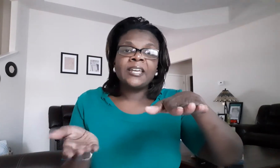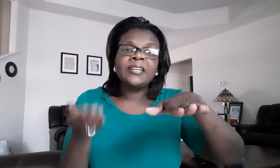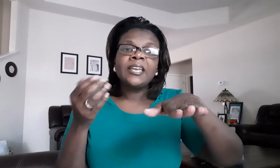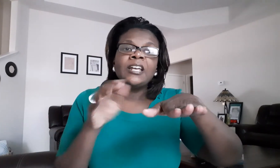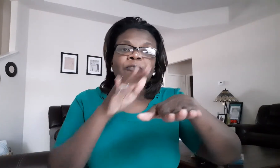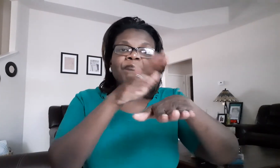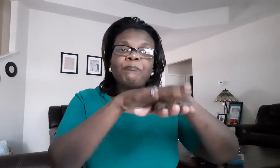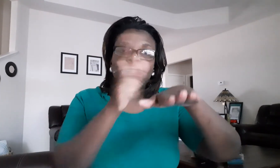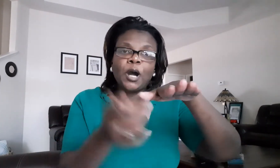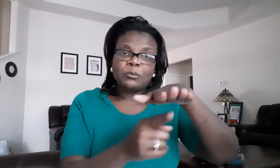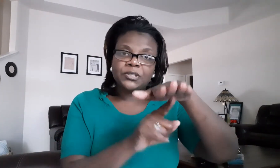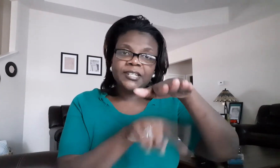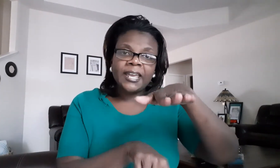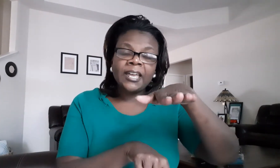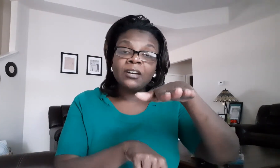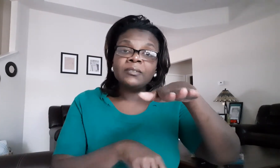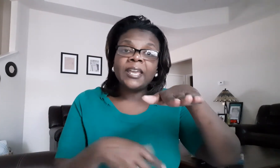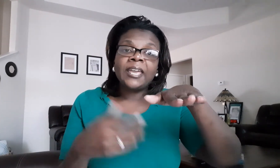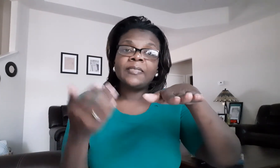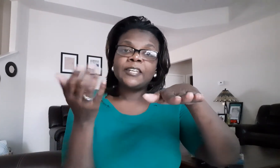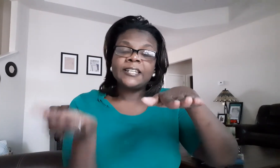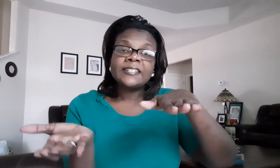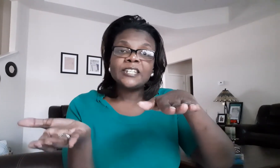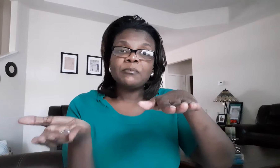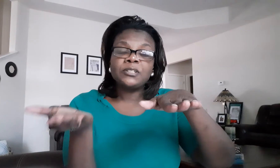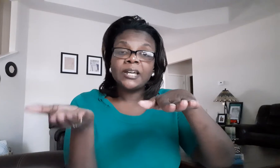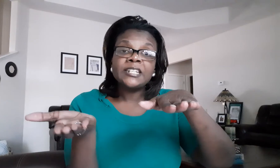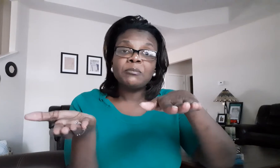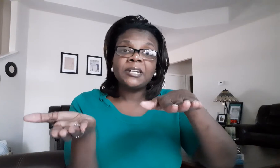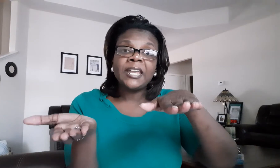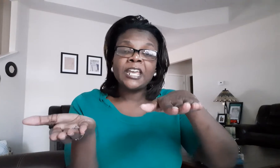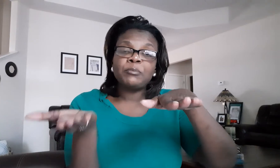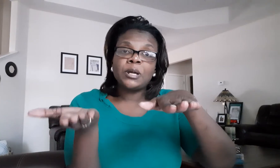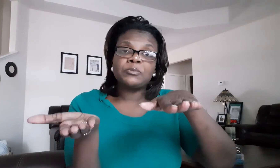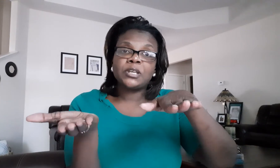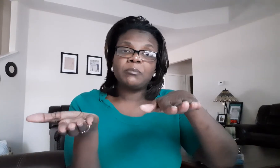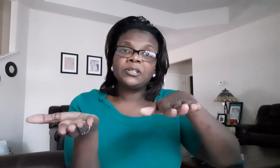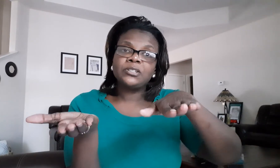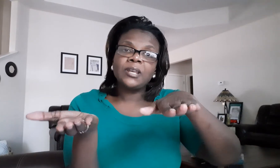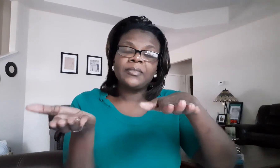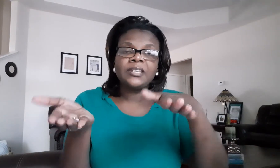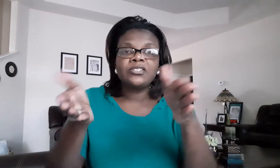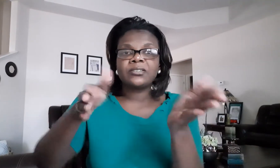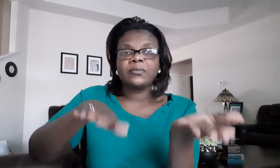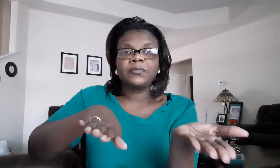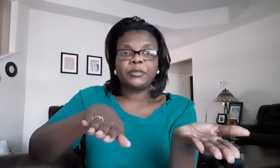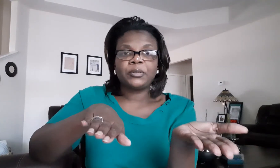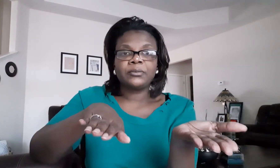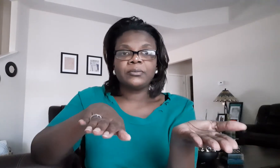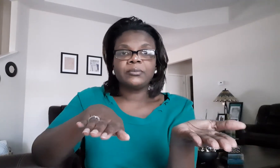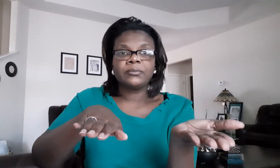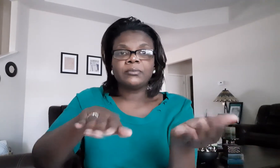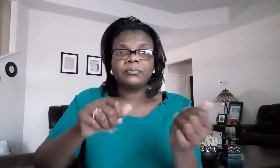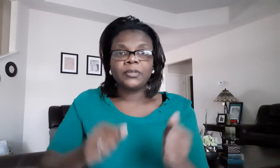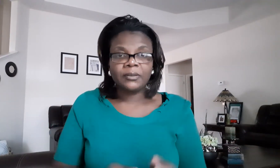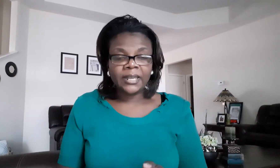palms down and the less don't not dominant hand palms up yeah and then you're just gonna flip it okay